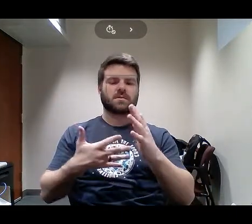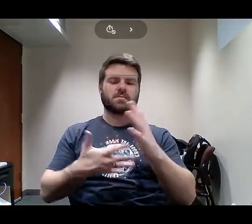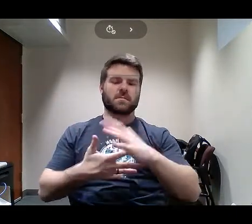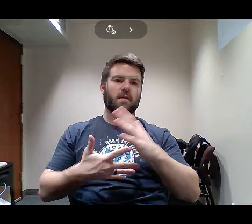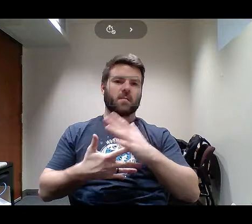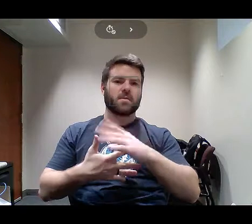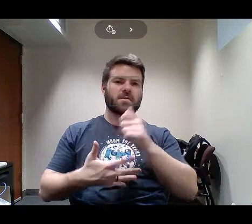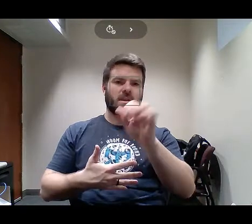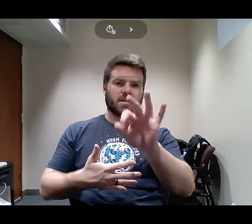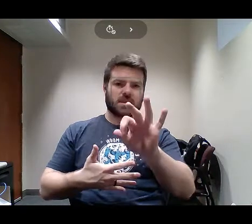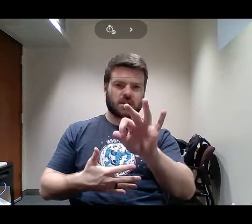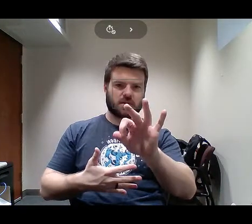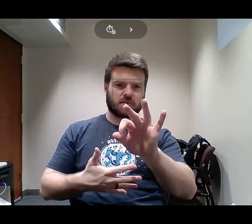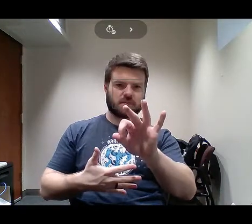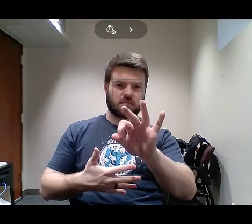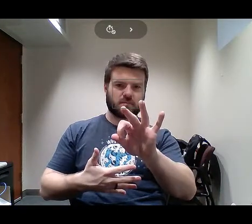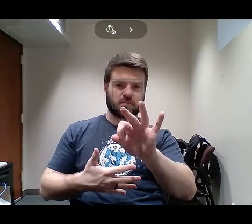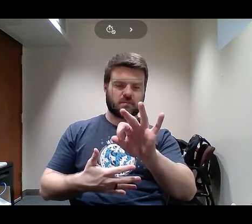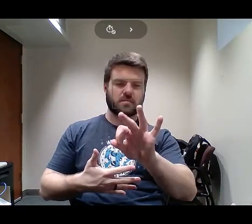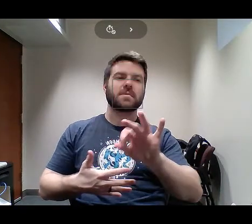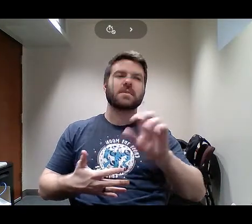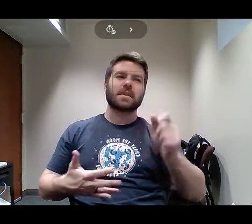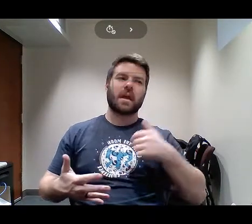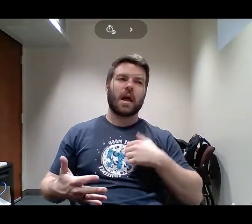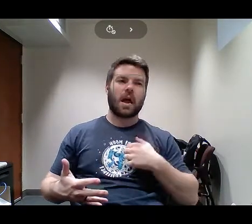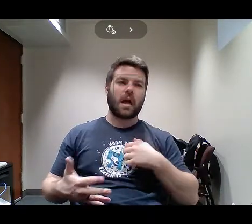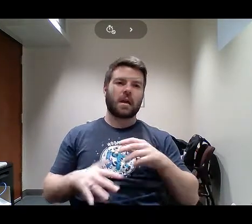person that had an 11 o'clock curfew during the 10 o'clock news.